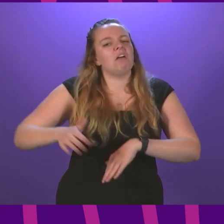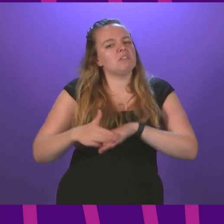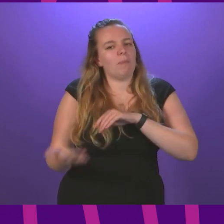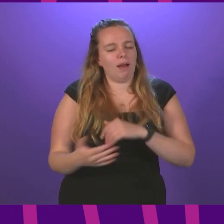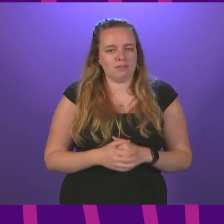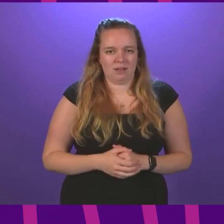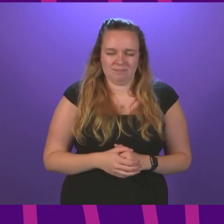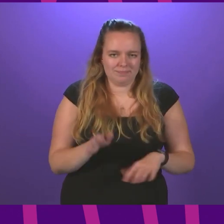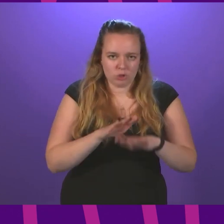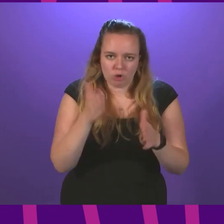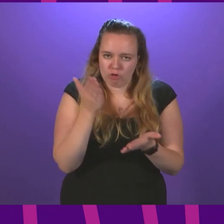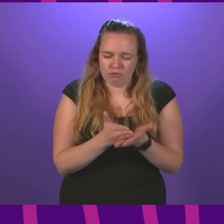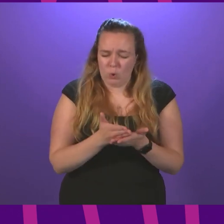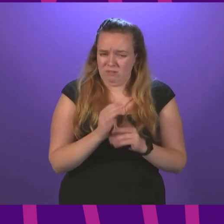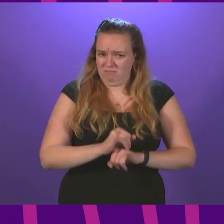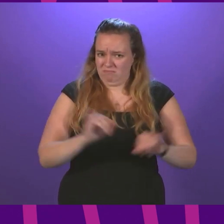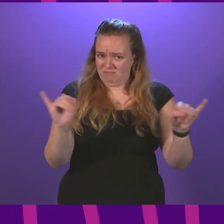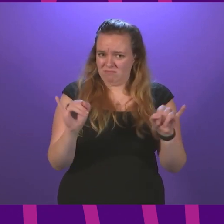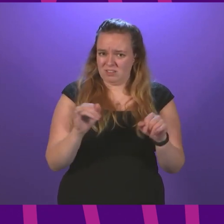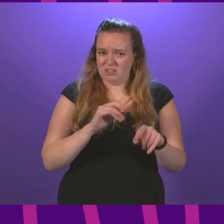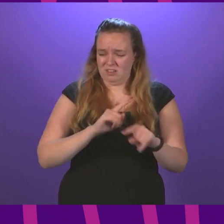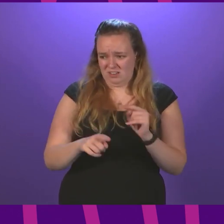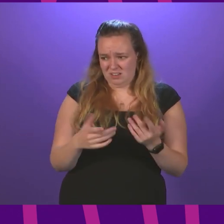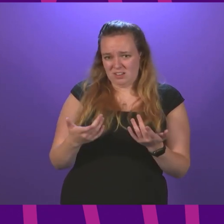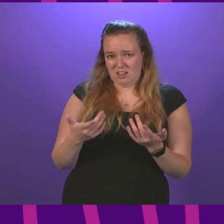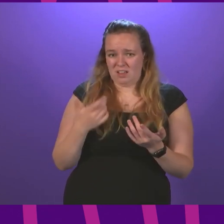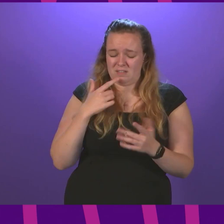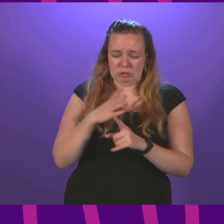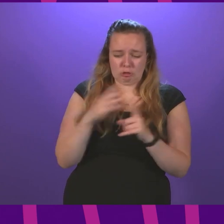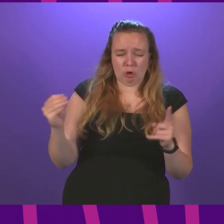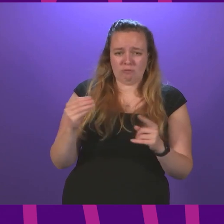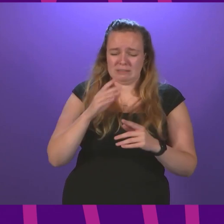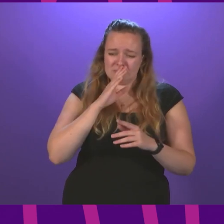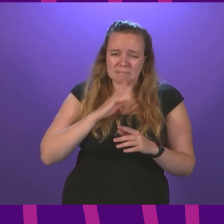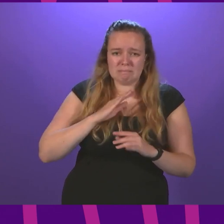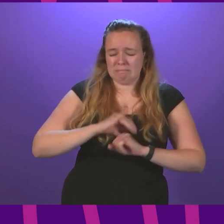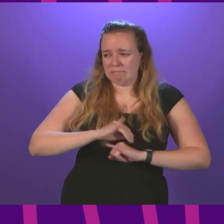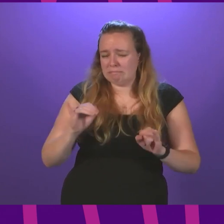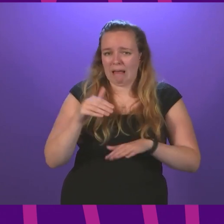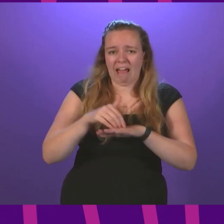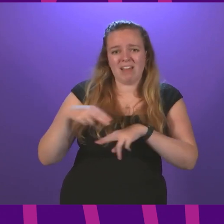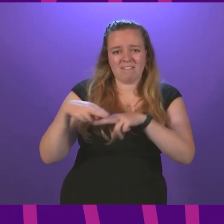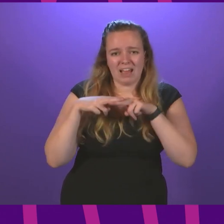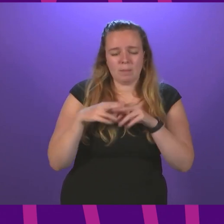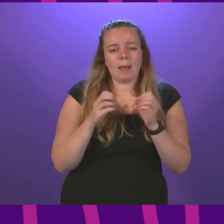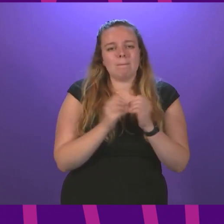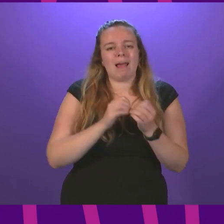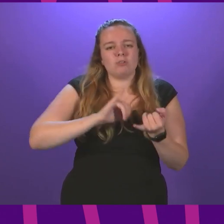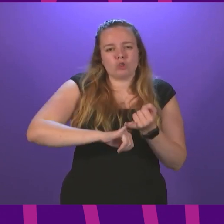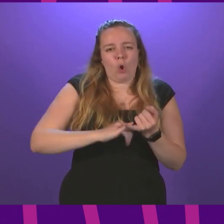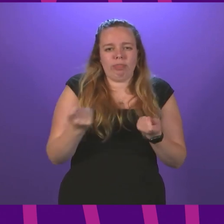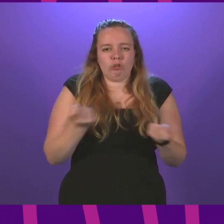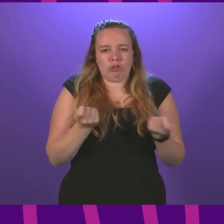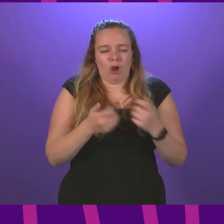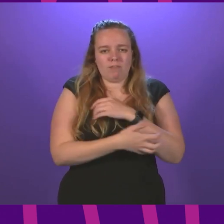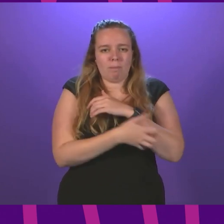This, of course, is not true in a shameful attempt to spin away the misery and hurt Tories will inflict on our families. Bill Scott, the Chair of the Poverty